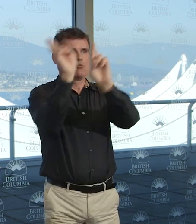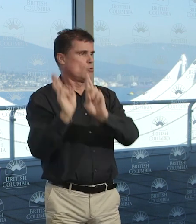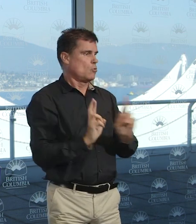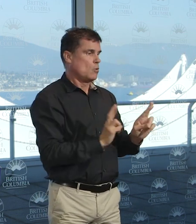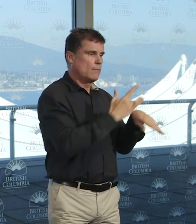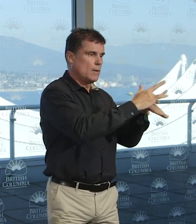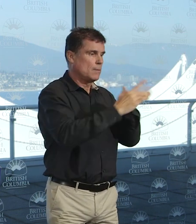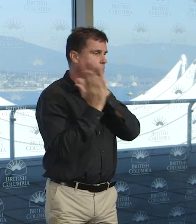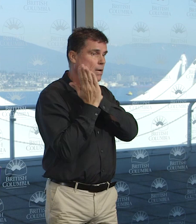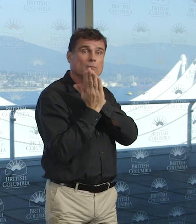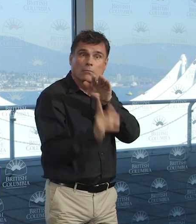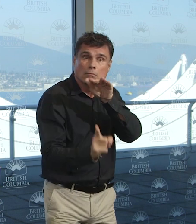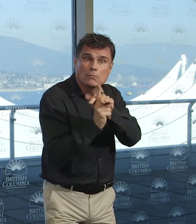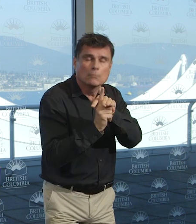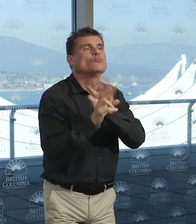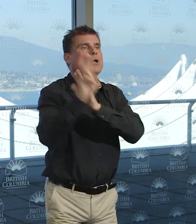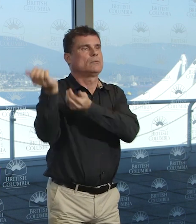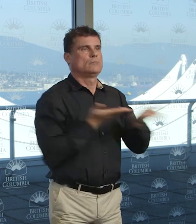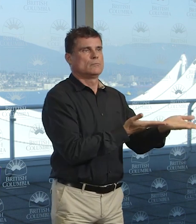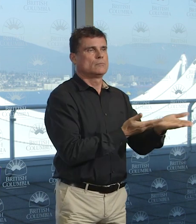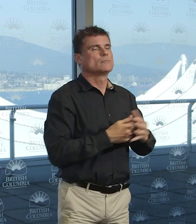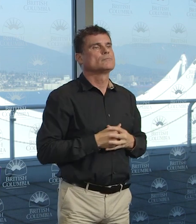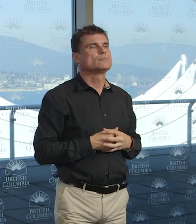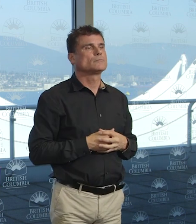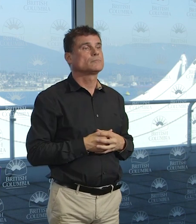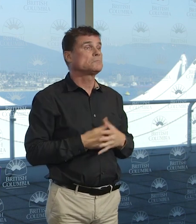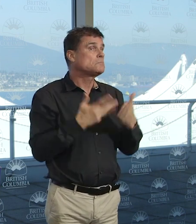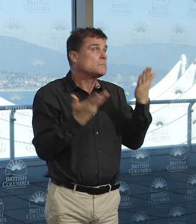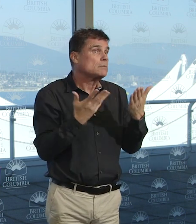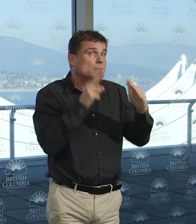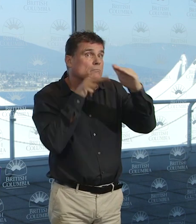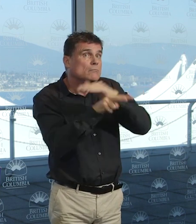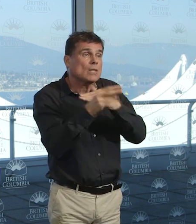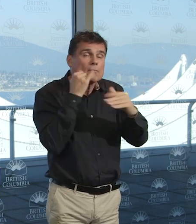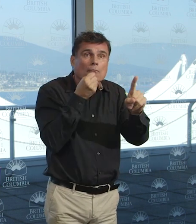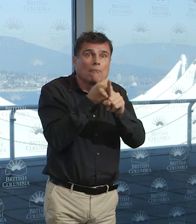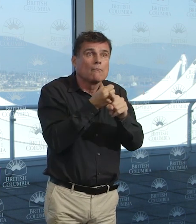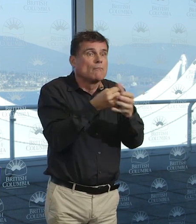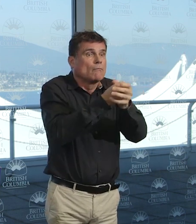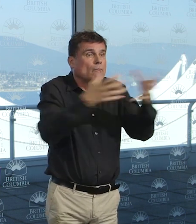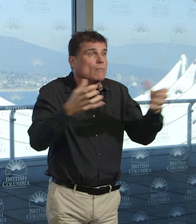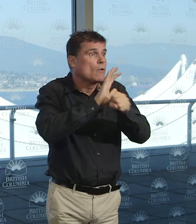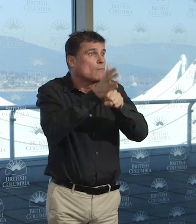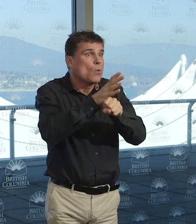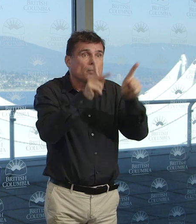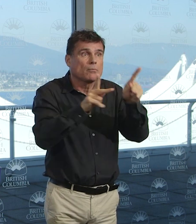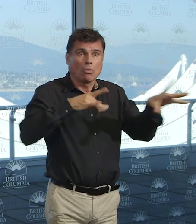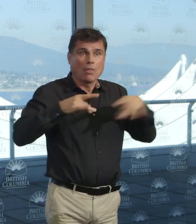patients. And this has required extraordinary effort by everyone in the acute care sector. And I wish to thank them. We released and published